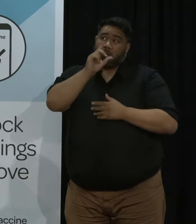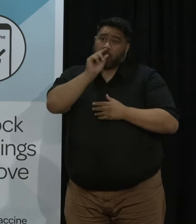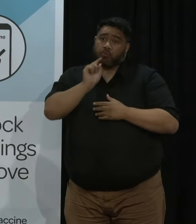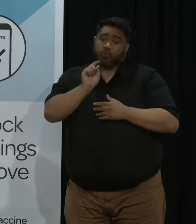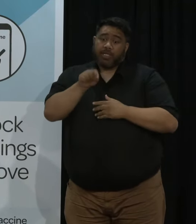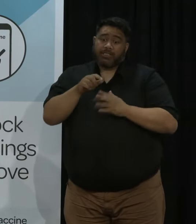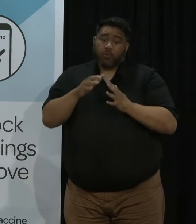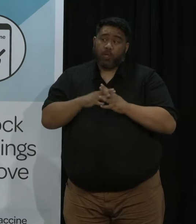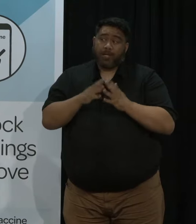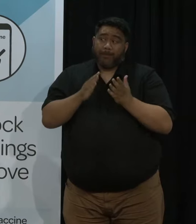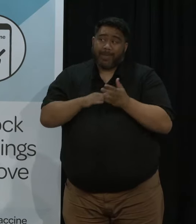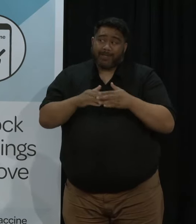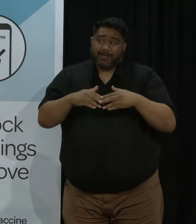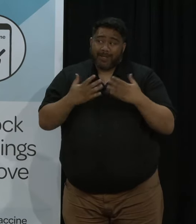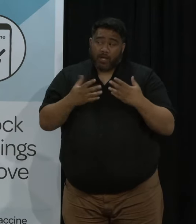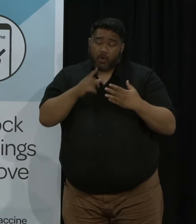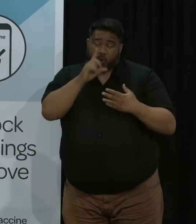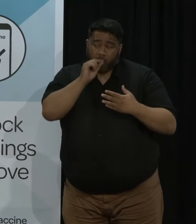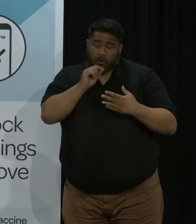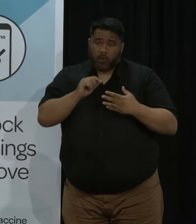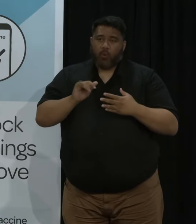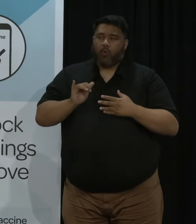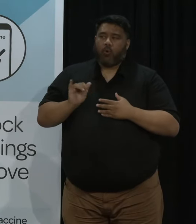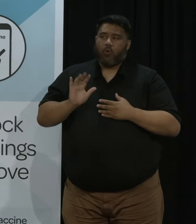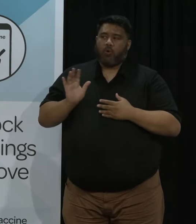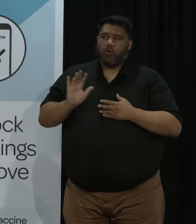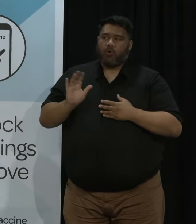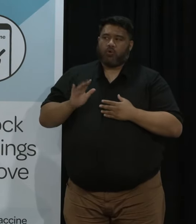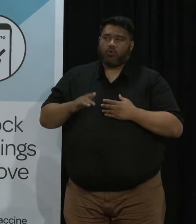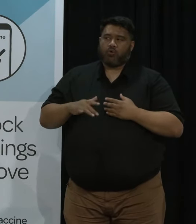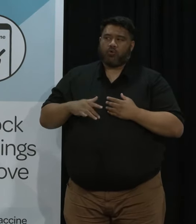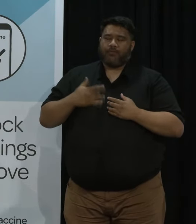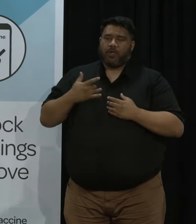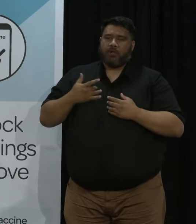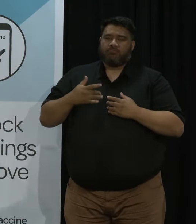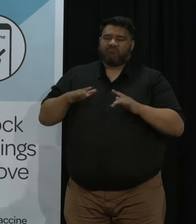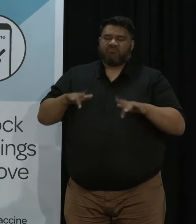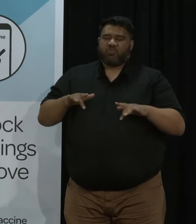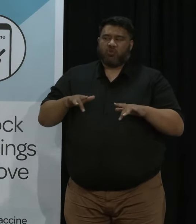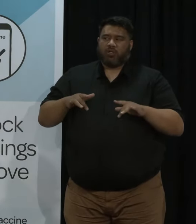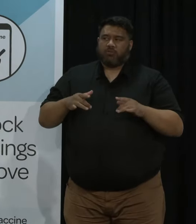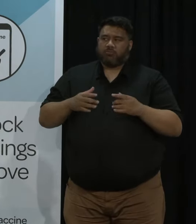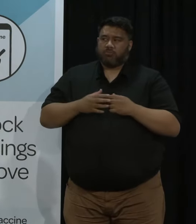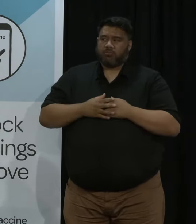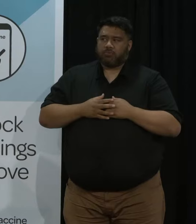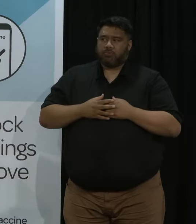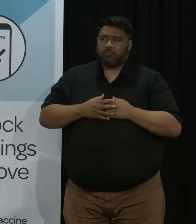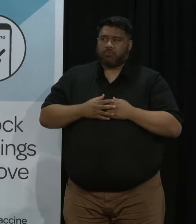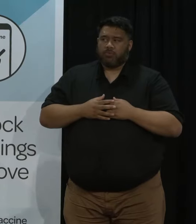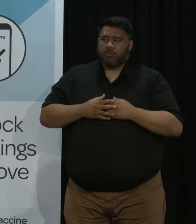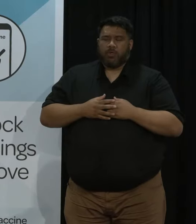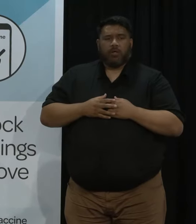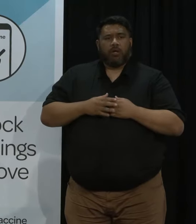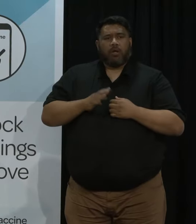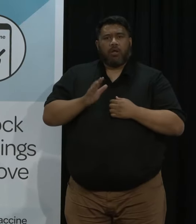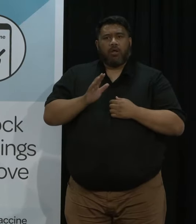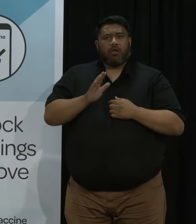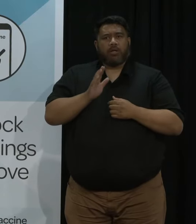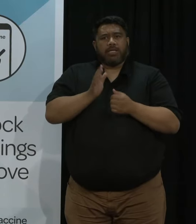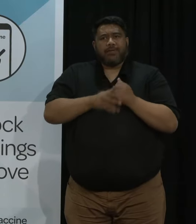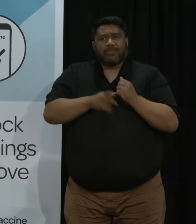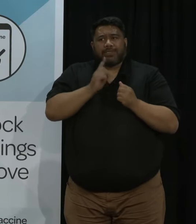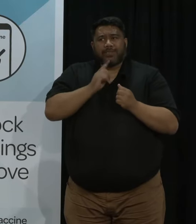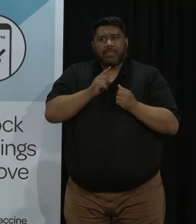or is it something that like the green thing has been looked at? No we haven't ruled anything further out